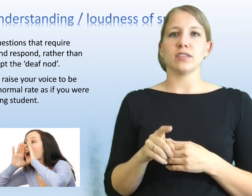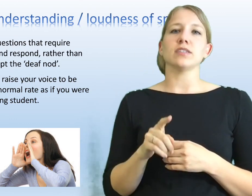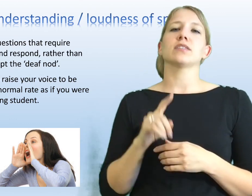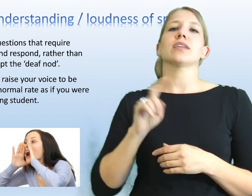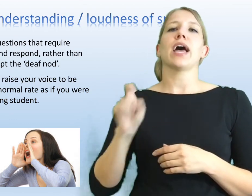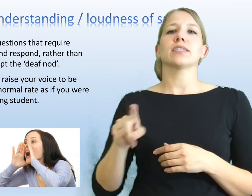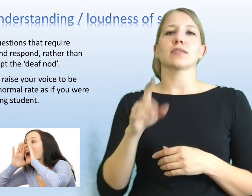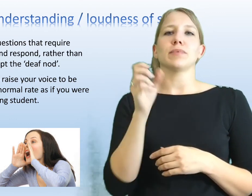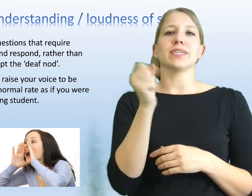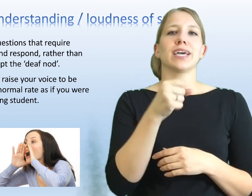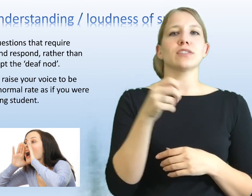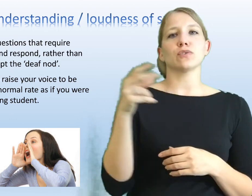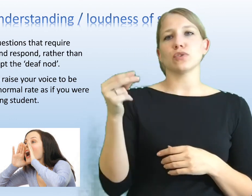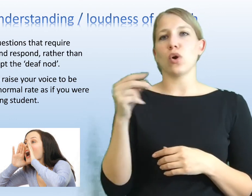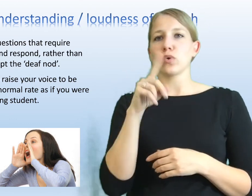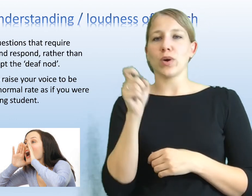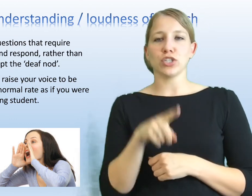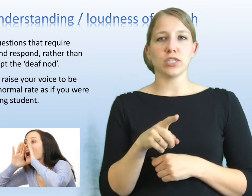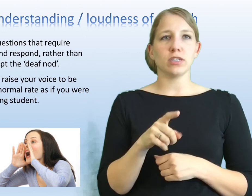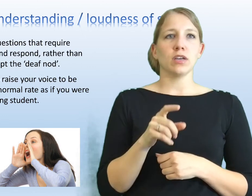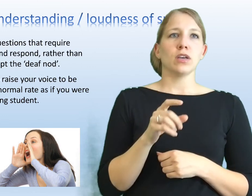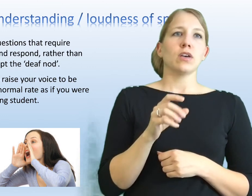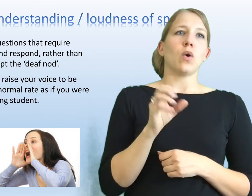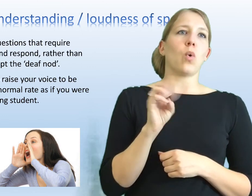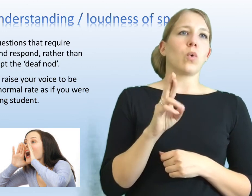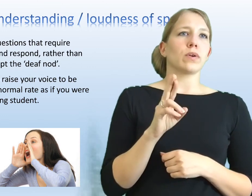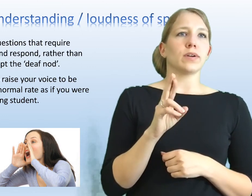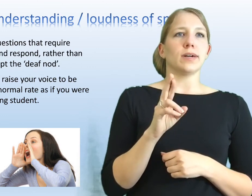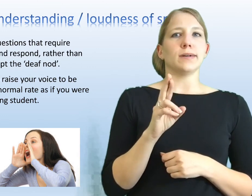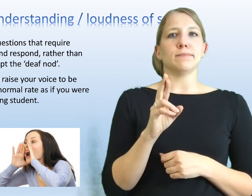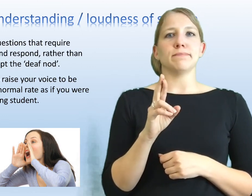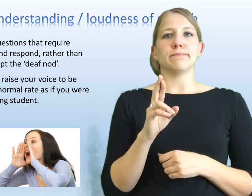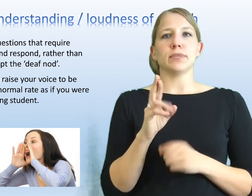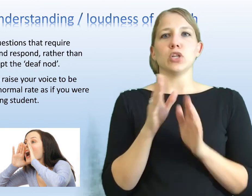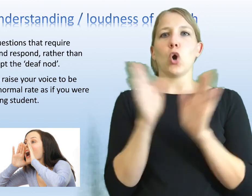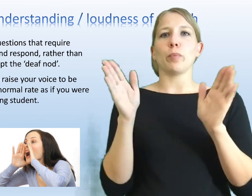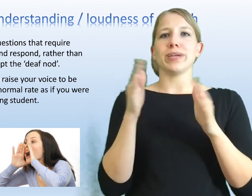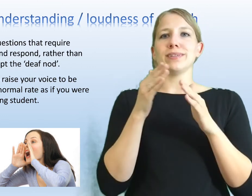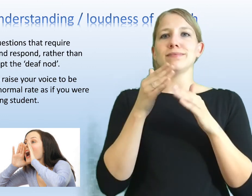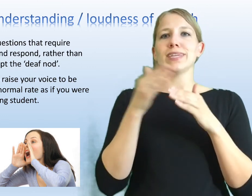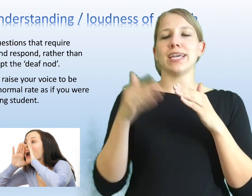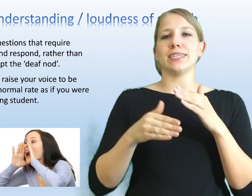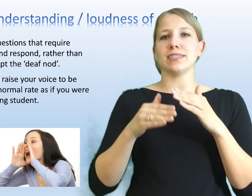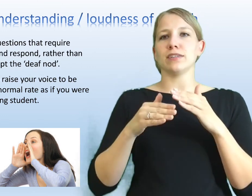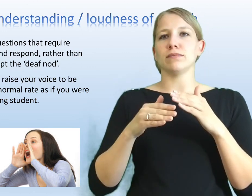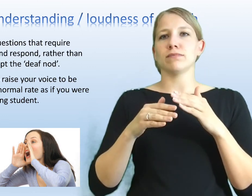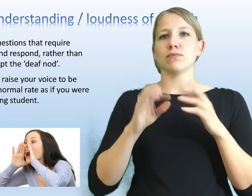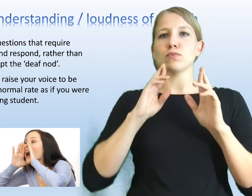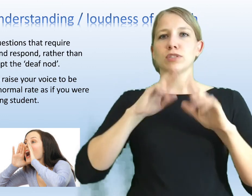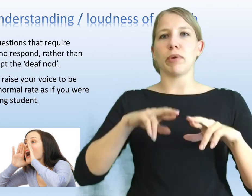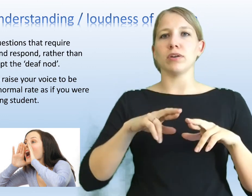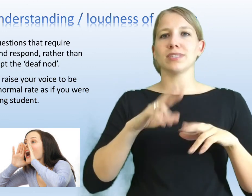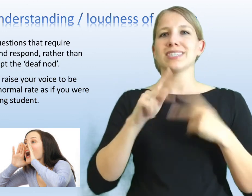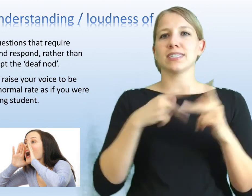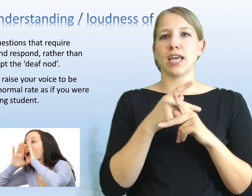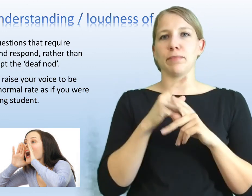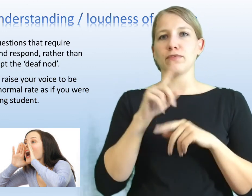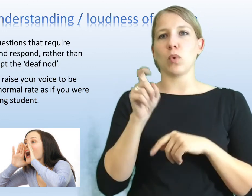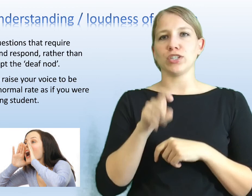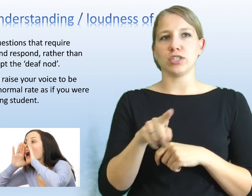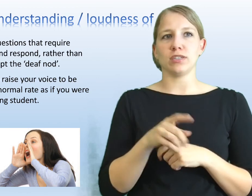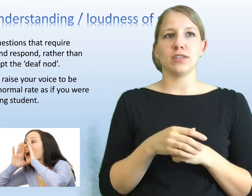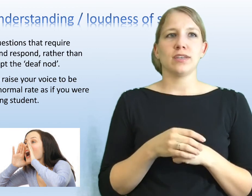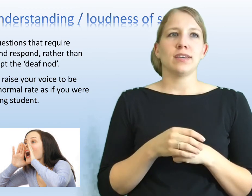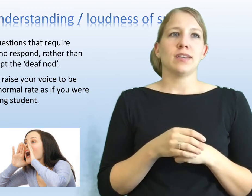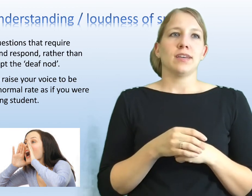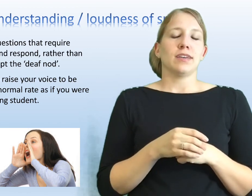asked is to ask them a yes or no question or an open-ended response type